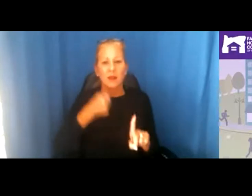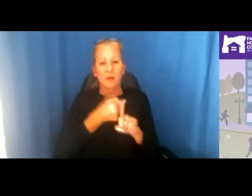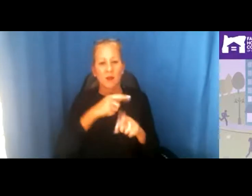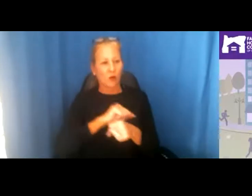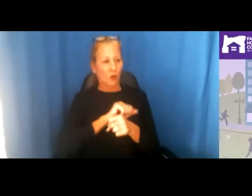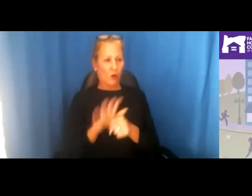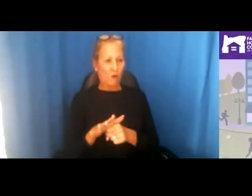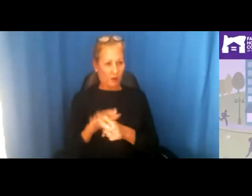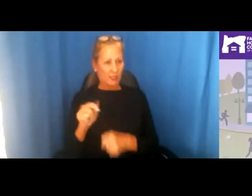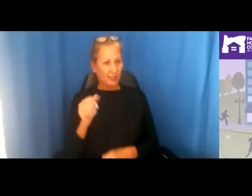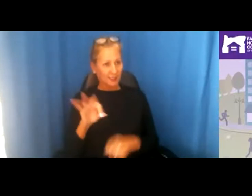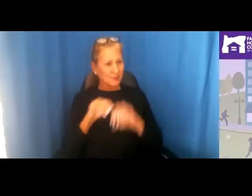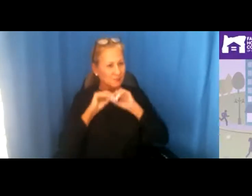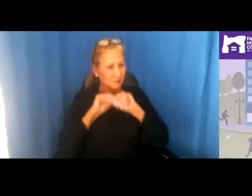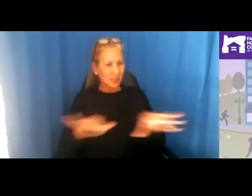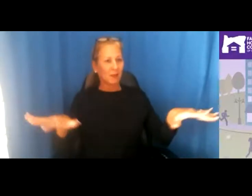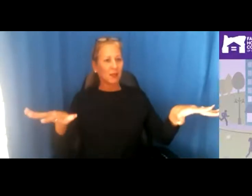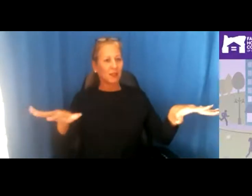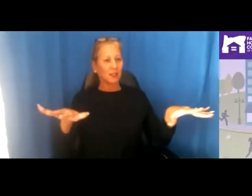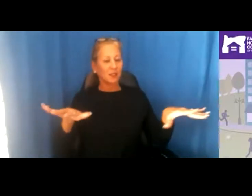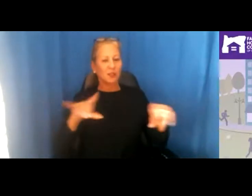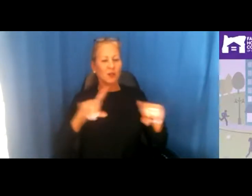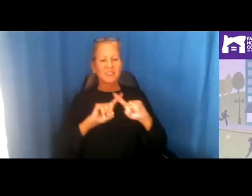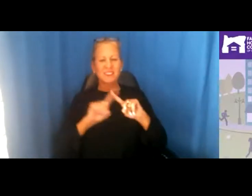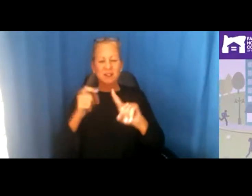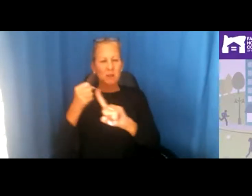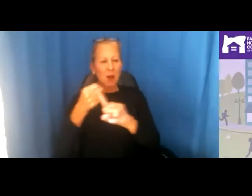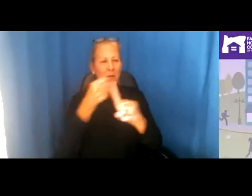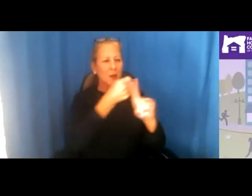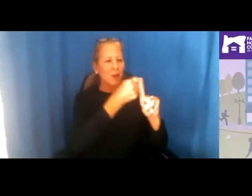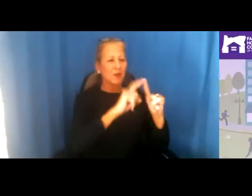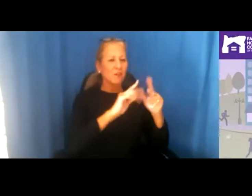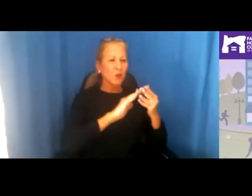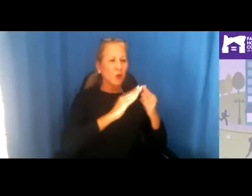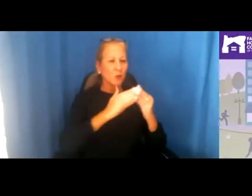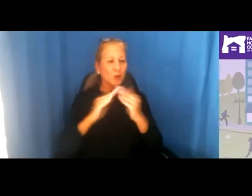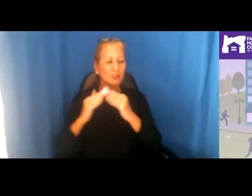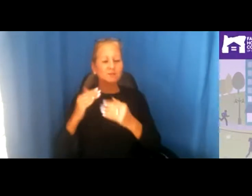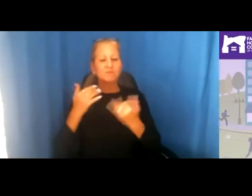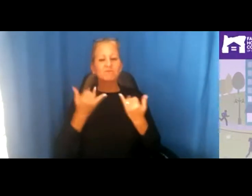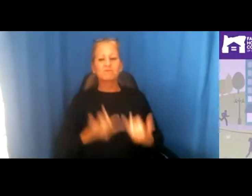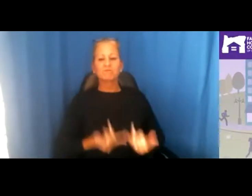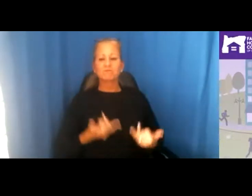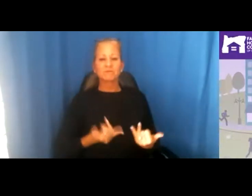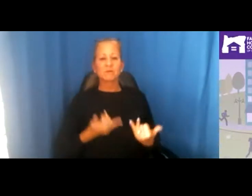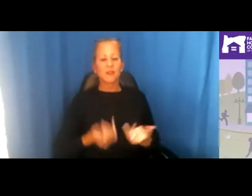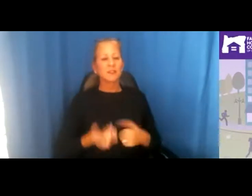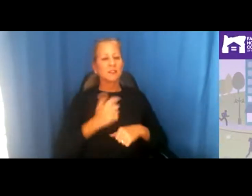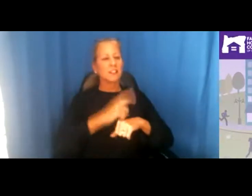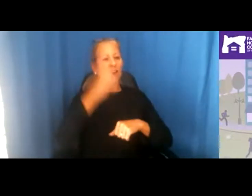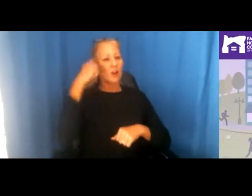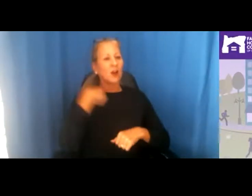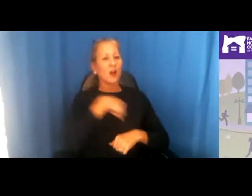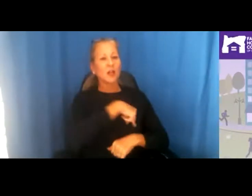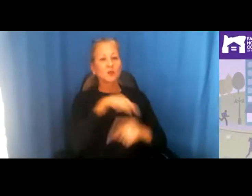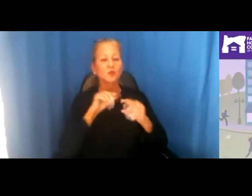-19 pandemic on so many different communities. And we're at a point now where it is time for us to move forward